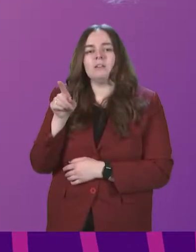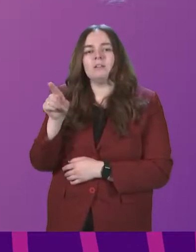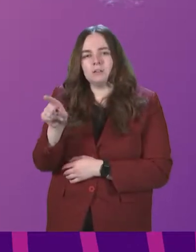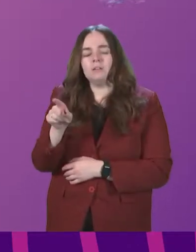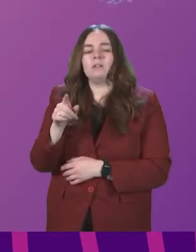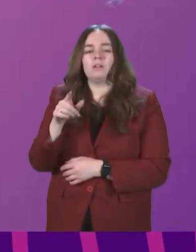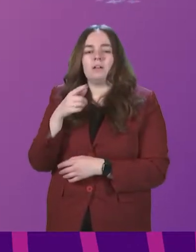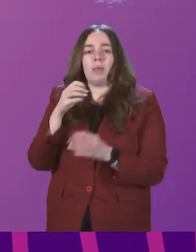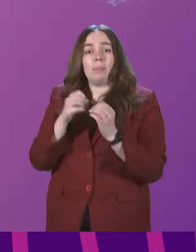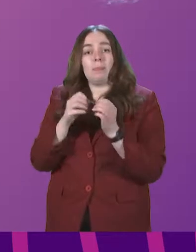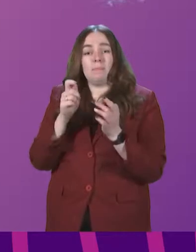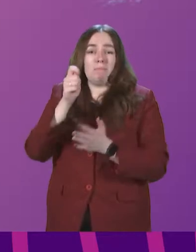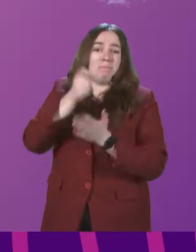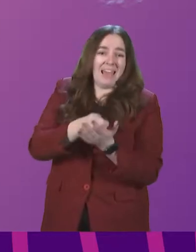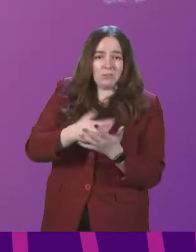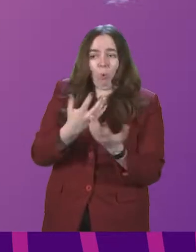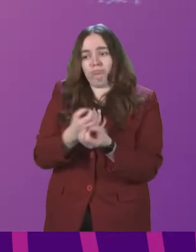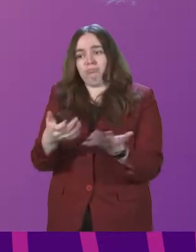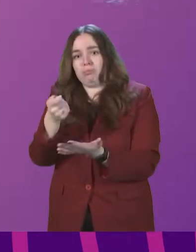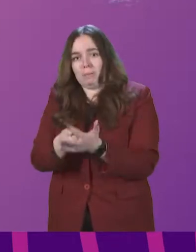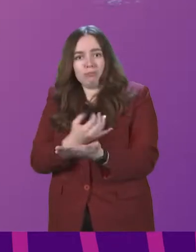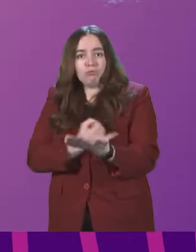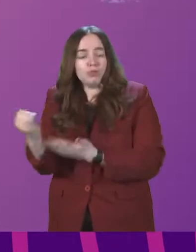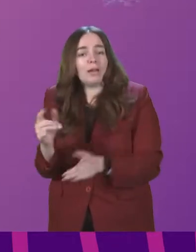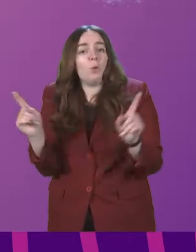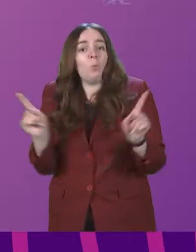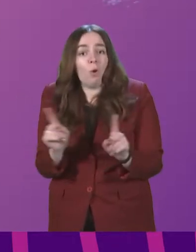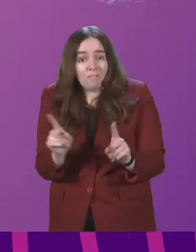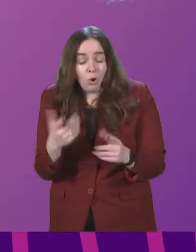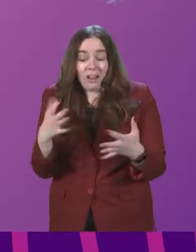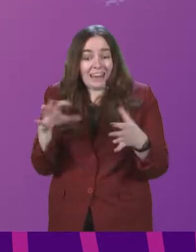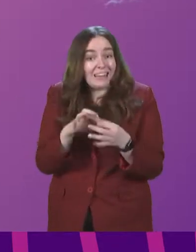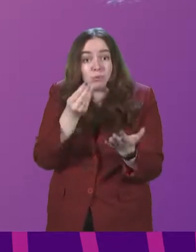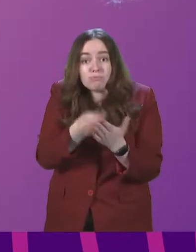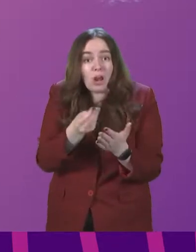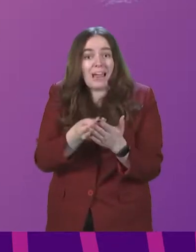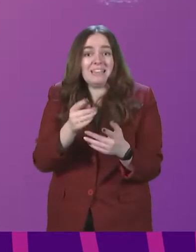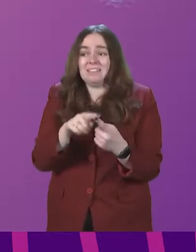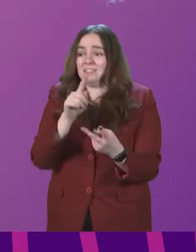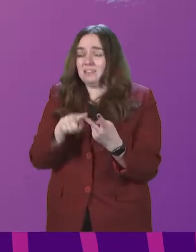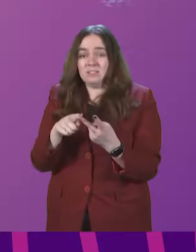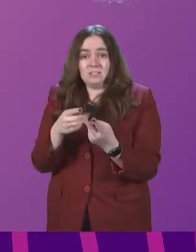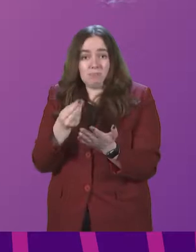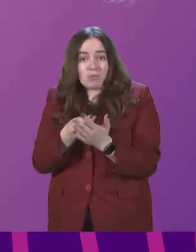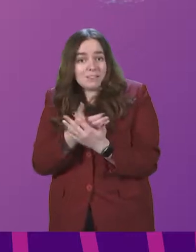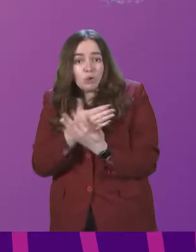for the bid or bids being turned down? Was it down to price? Was it down to the price being offered, investment,